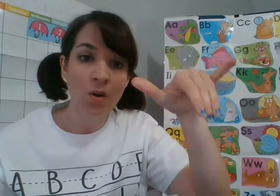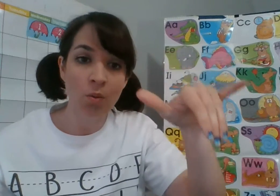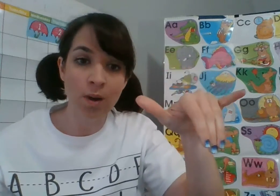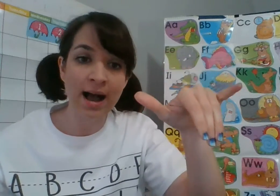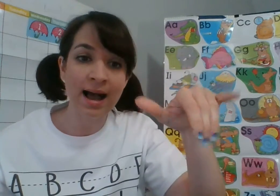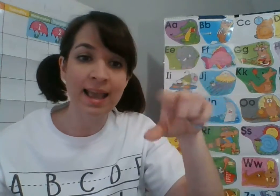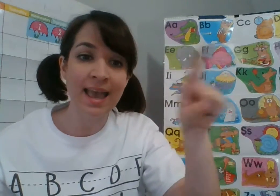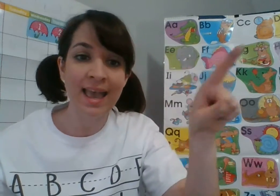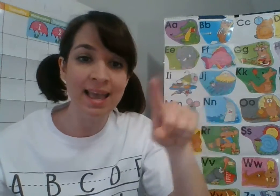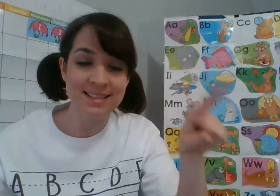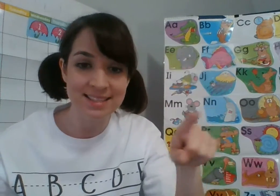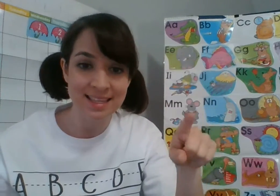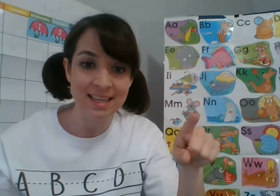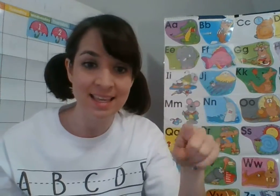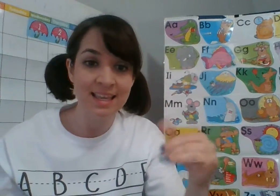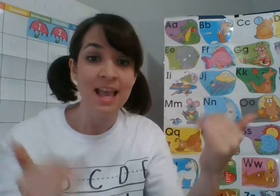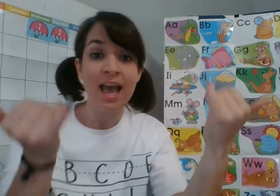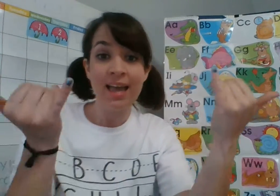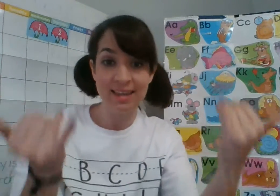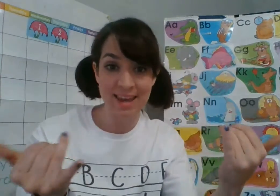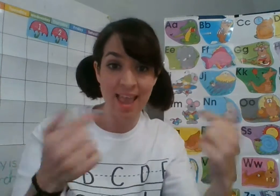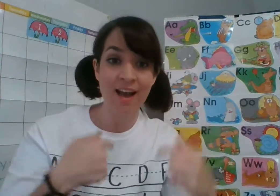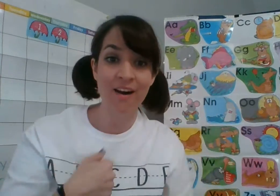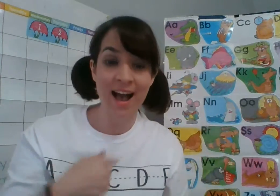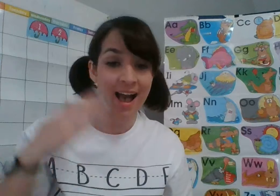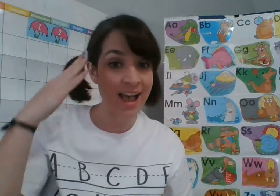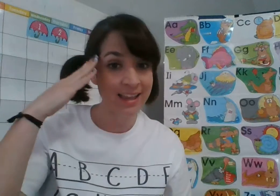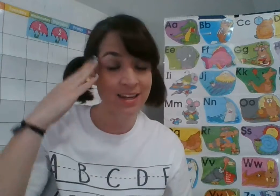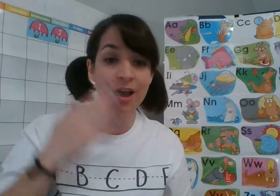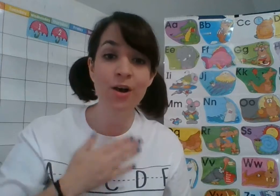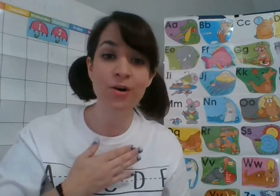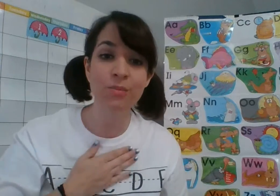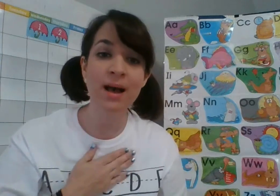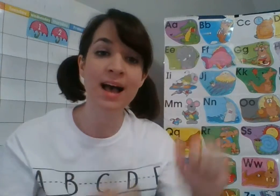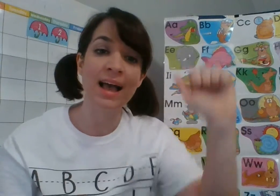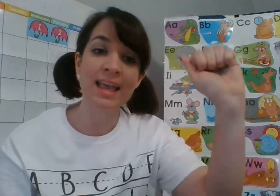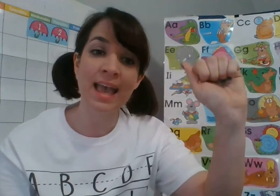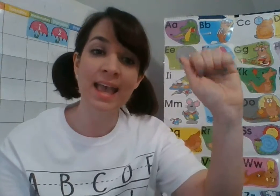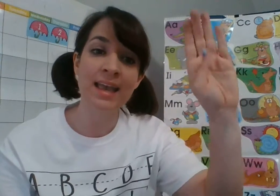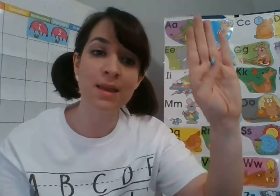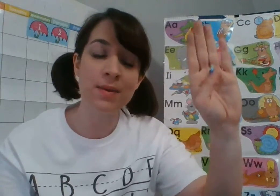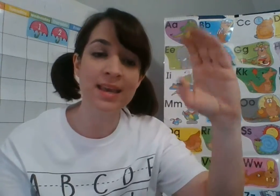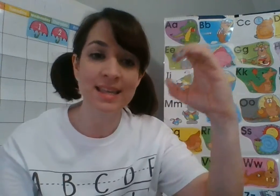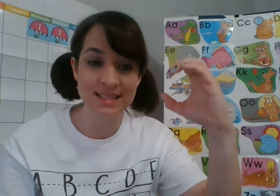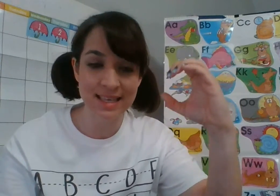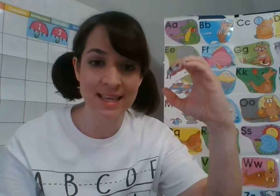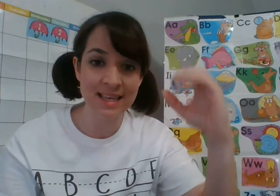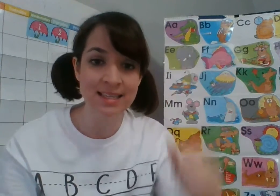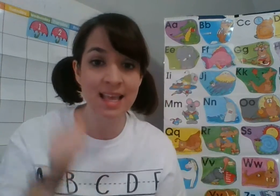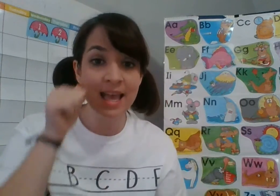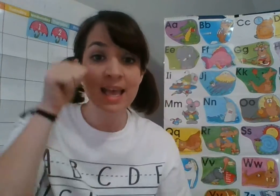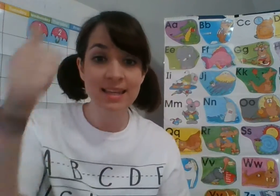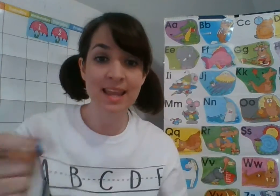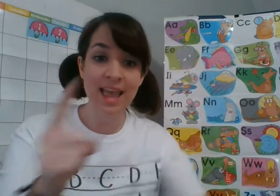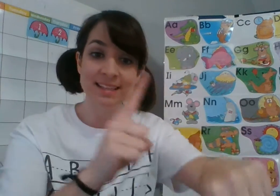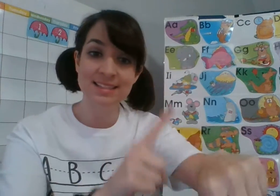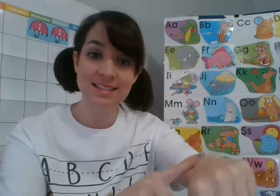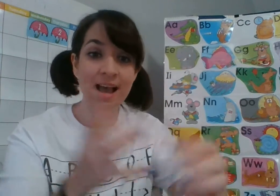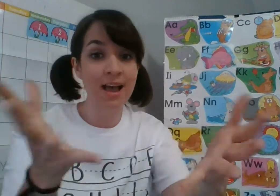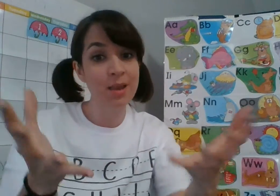Y, and Z. Now I know my ABCs. Next time